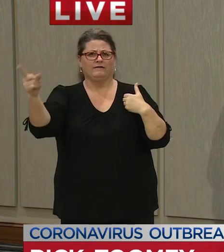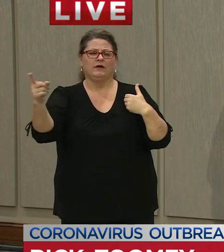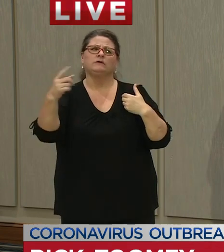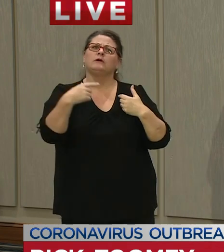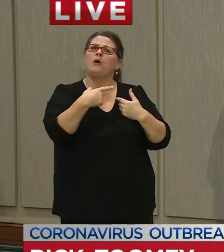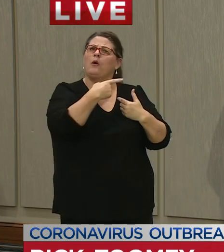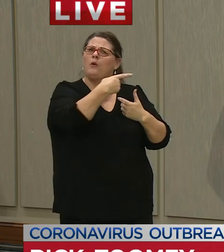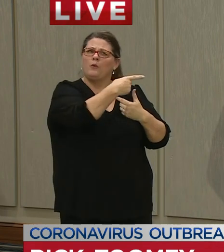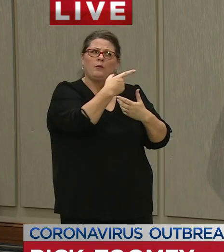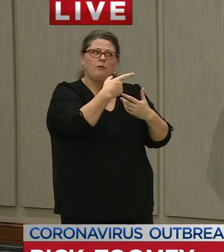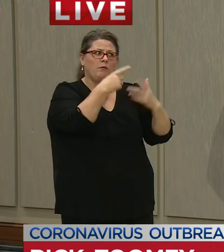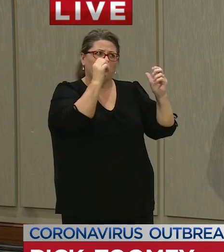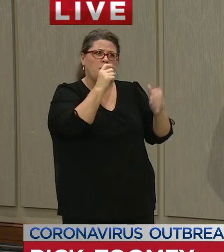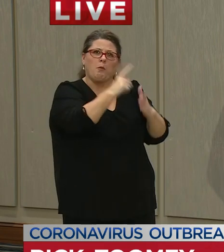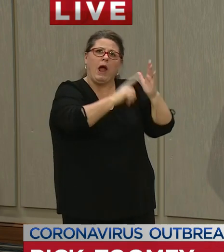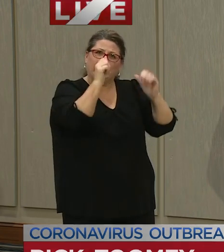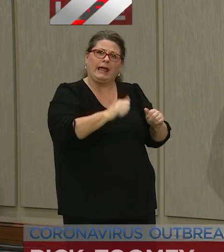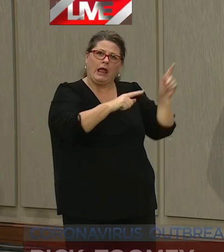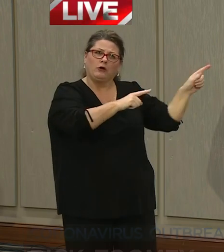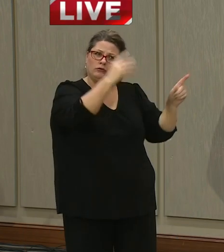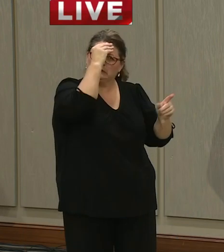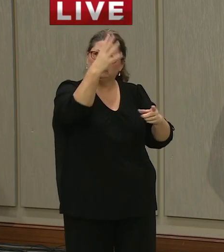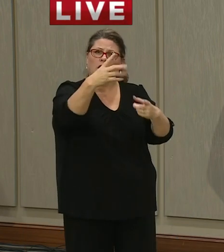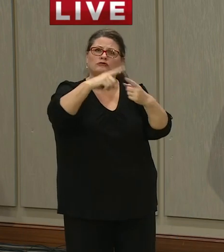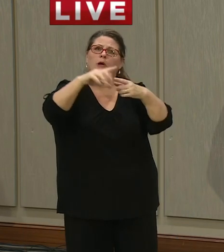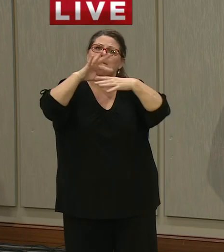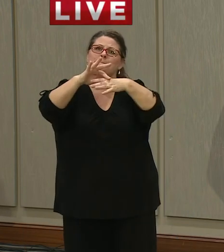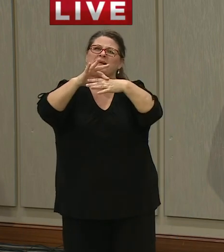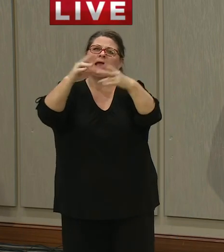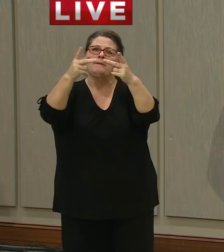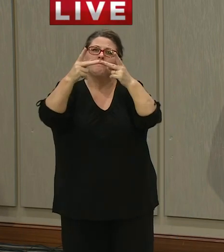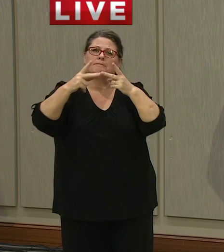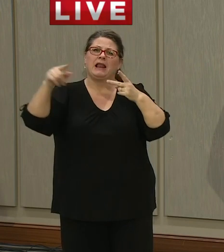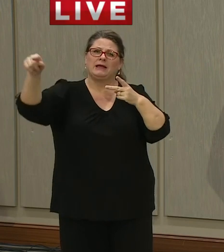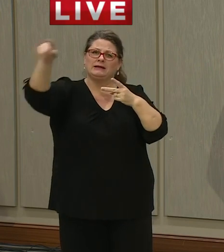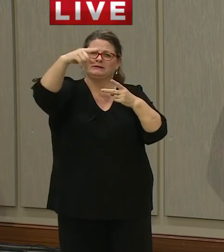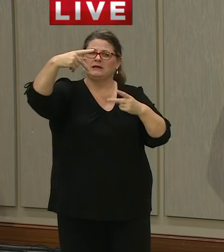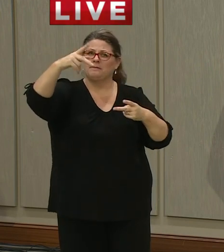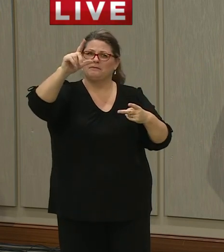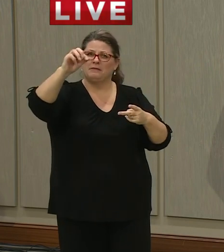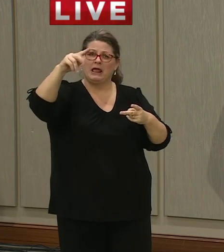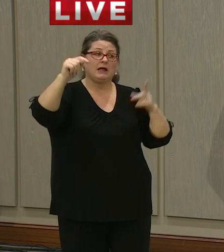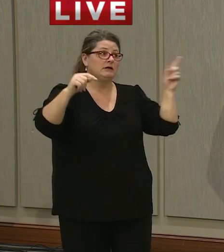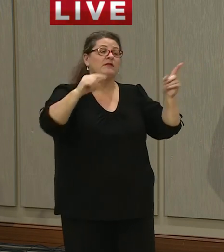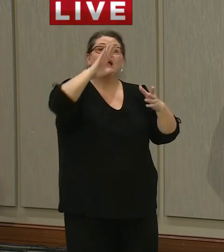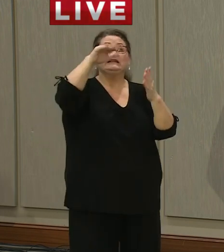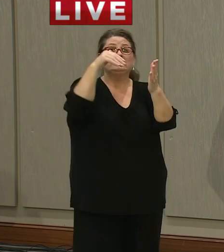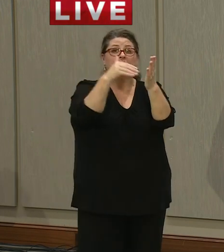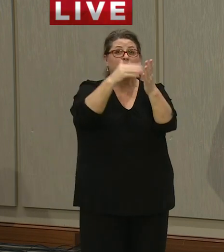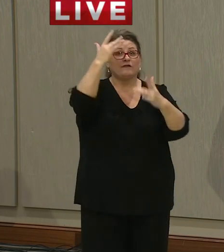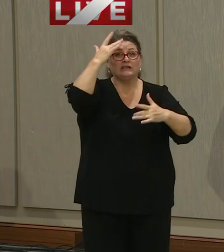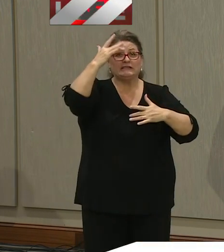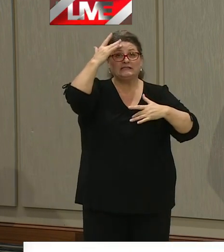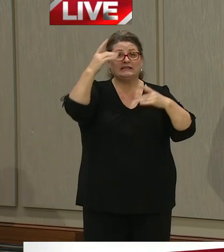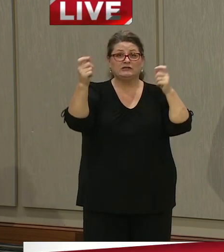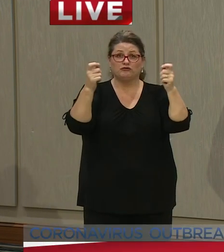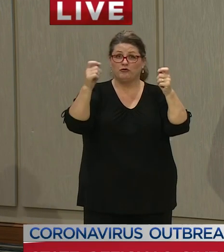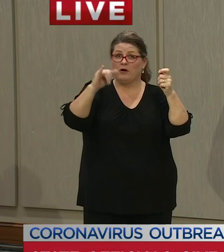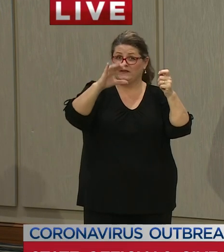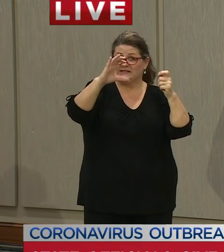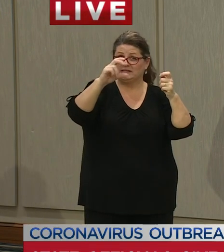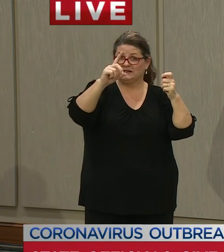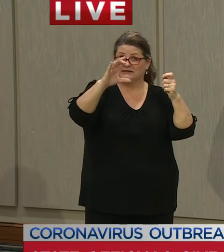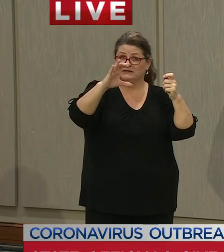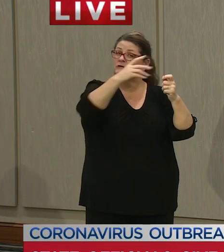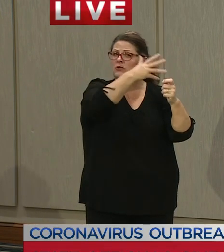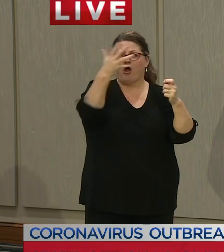um these meat processing plants well the centers for disease control has issued those guidelines they are